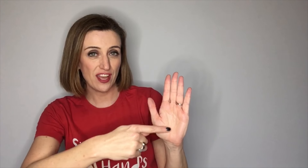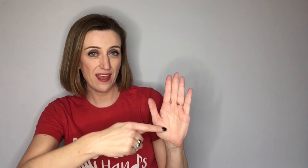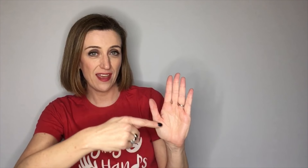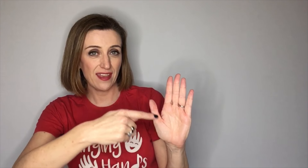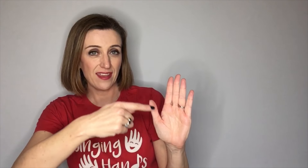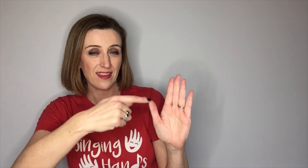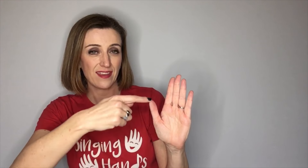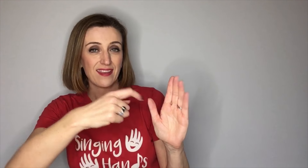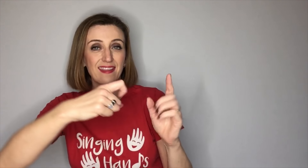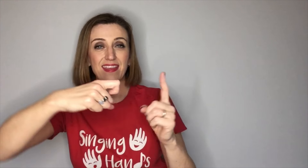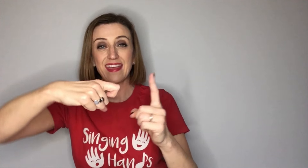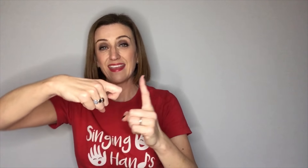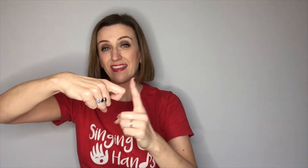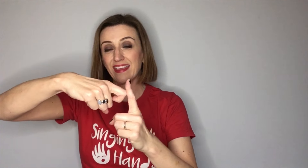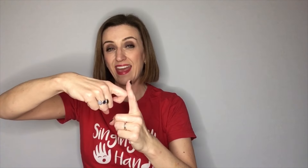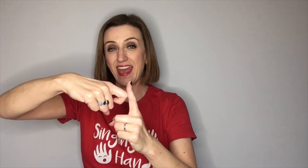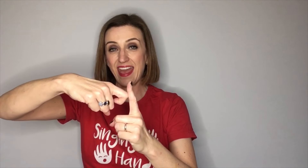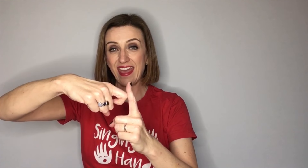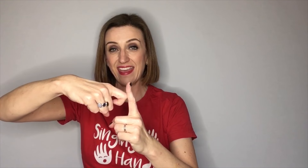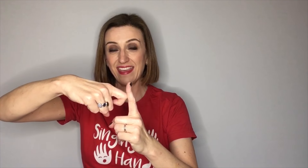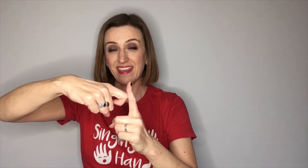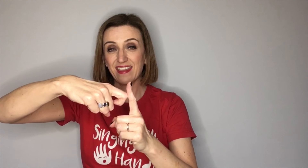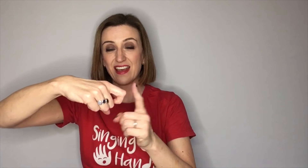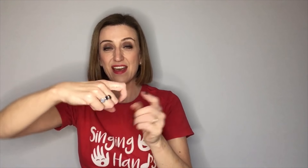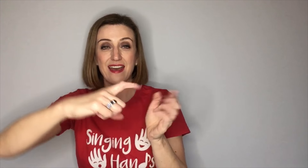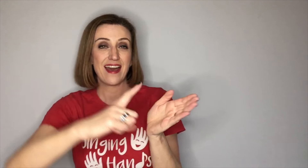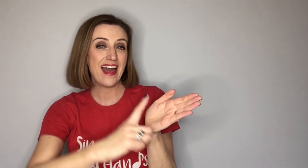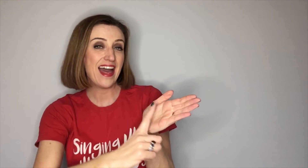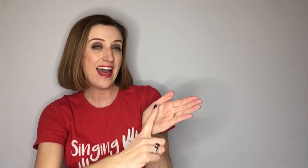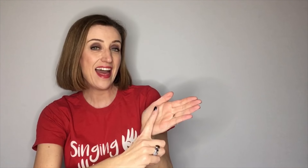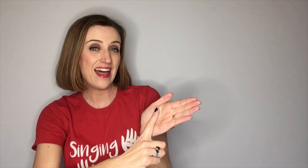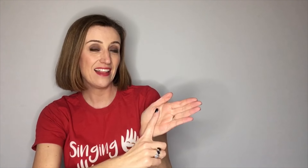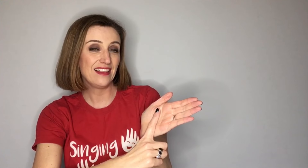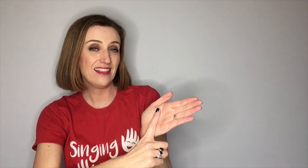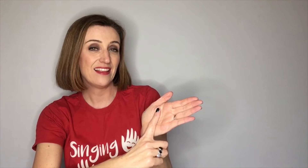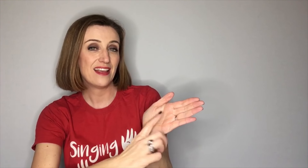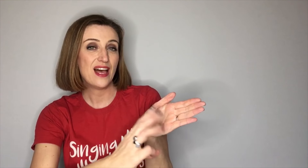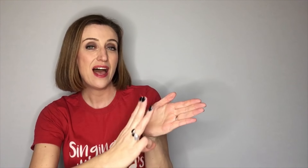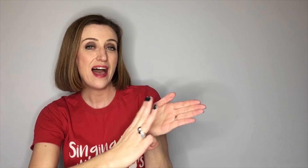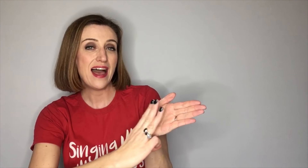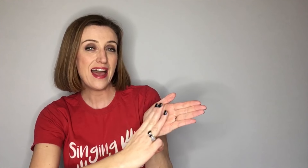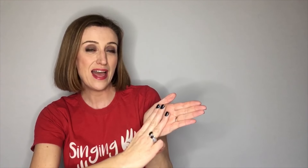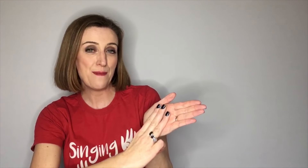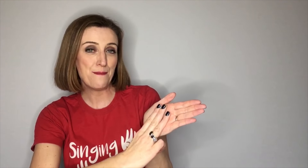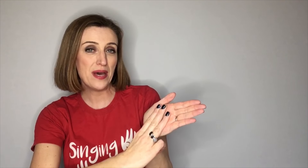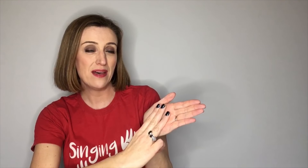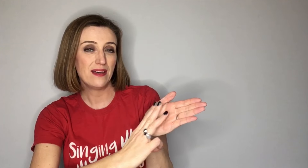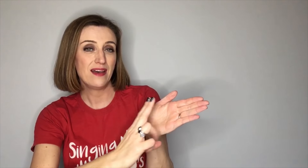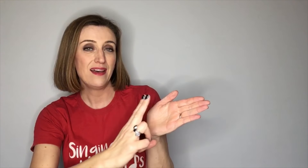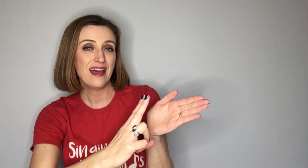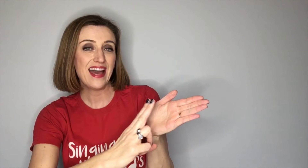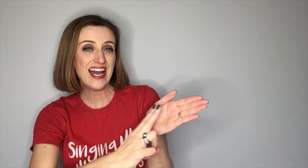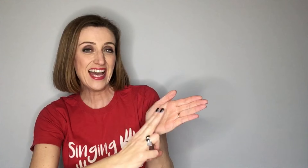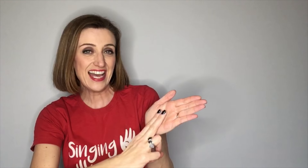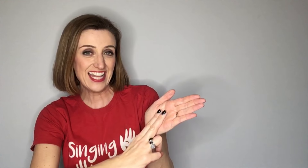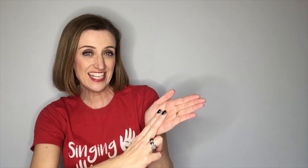K L M N